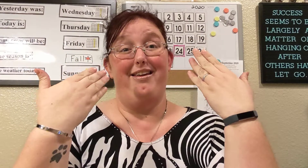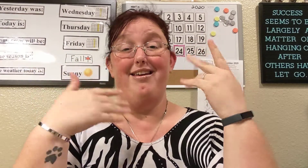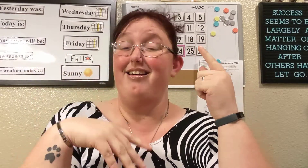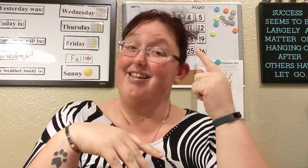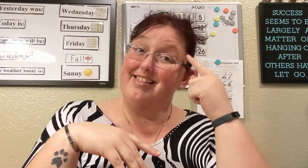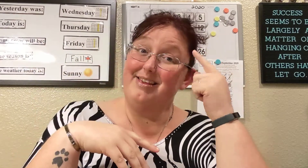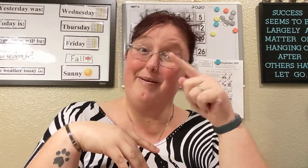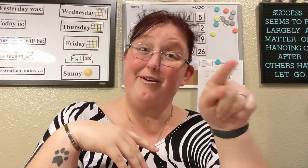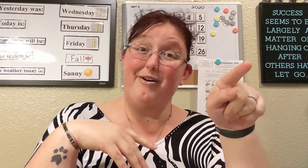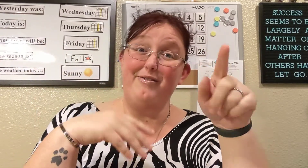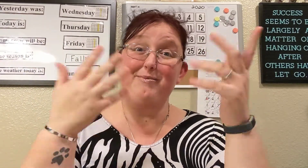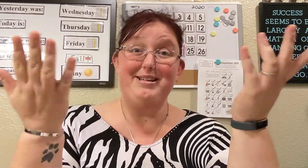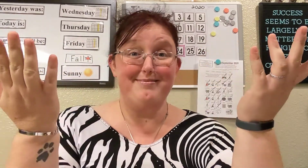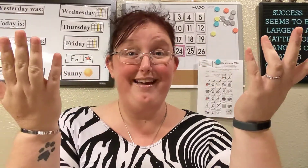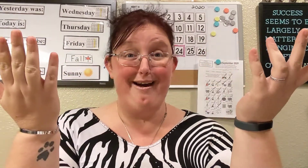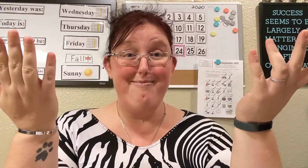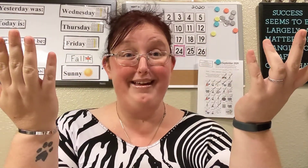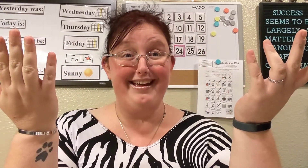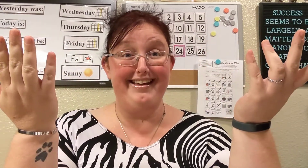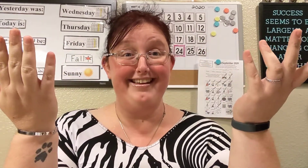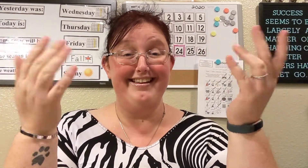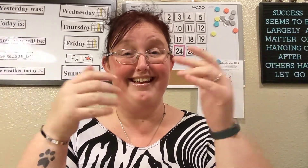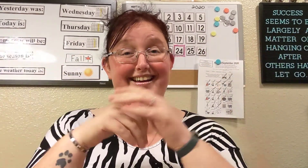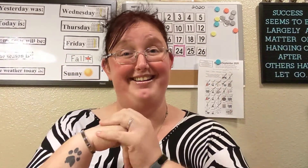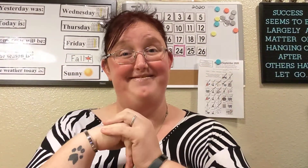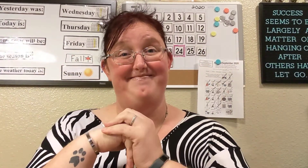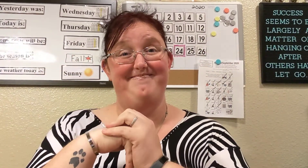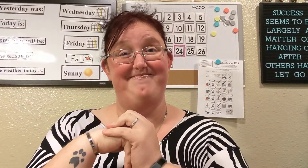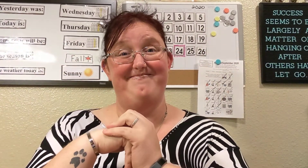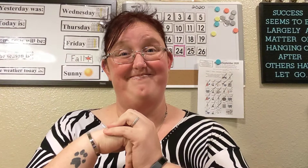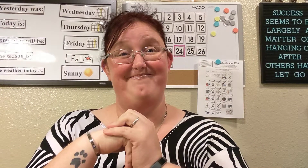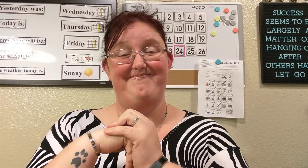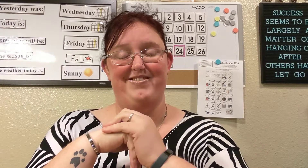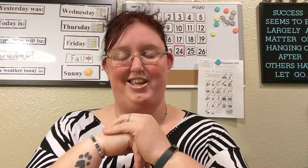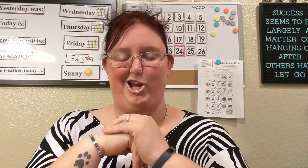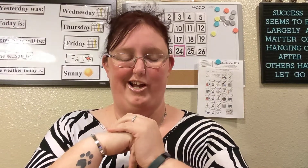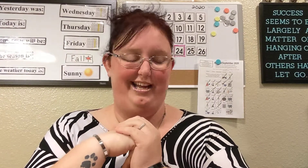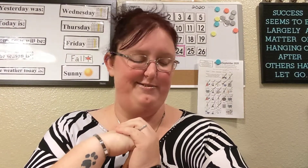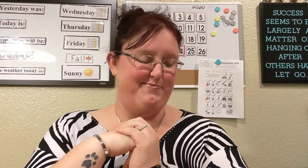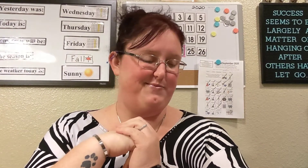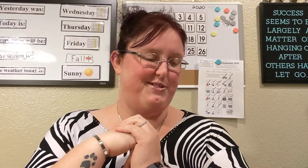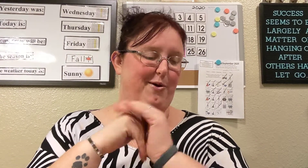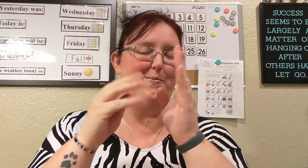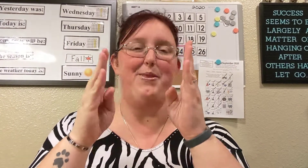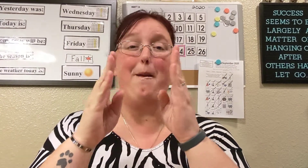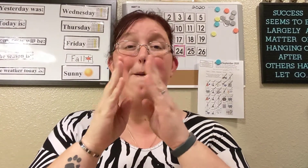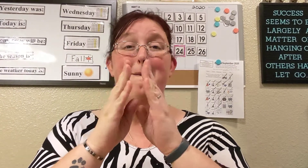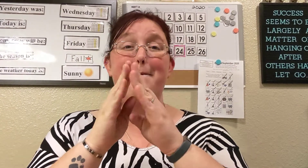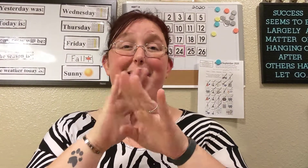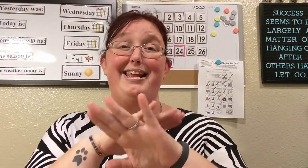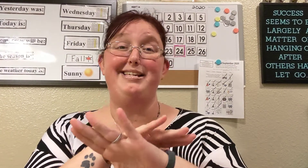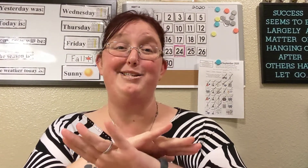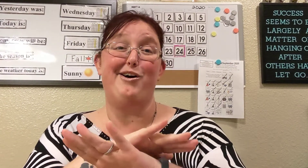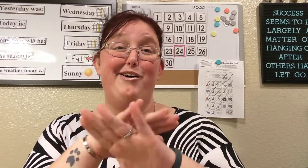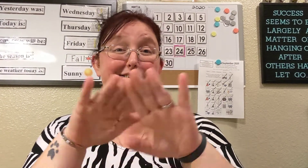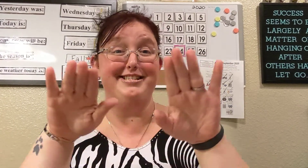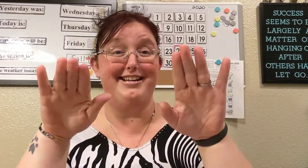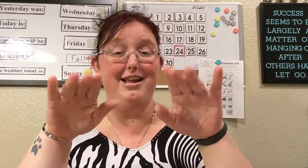thinking about all of you makes me happy yeah all right so meeting is all done